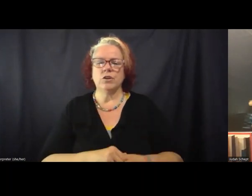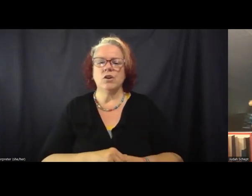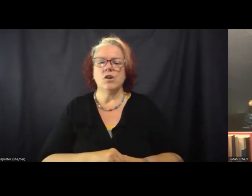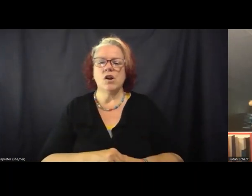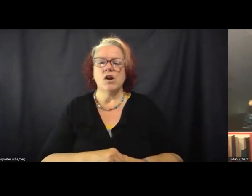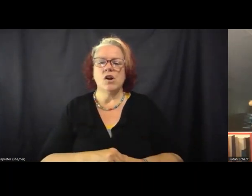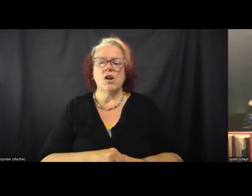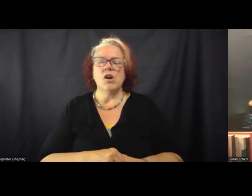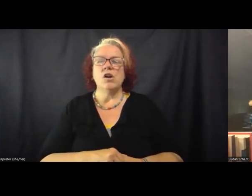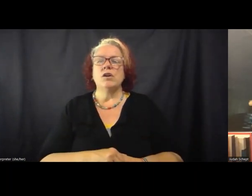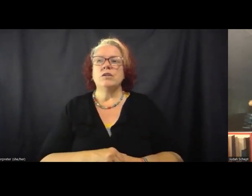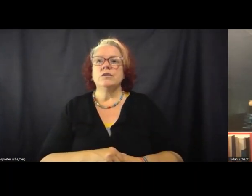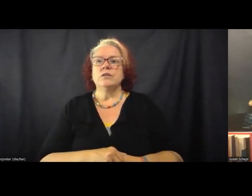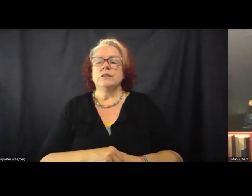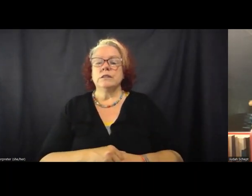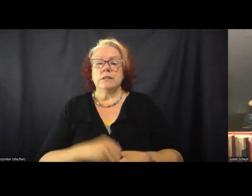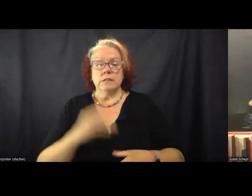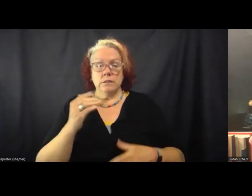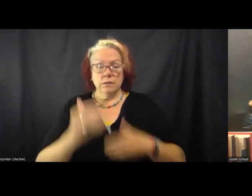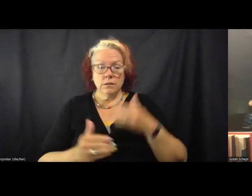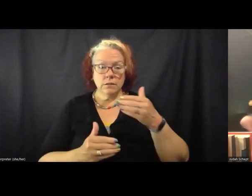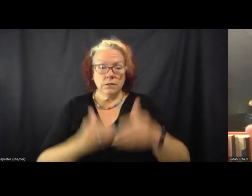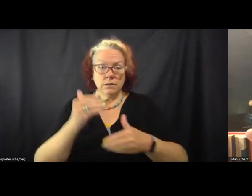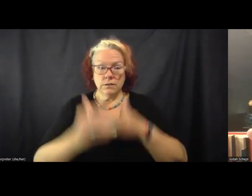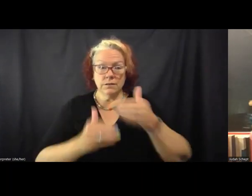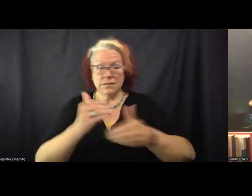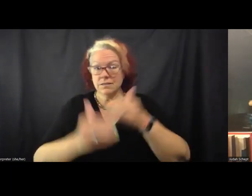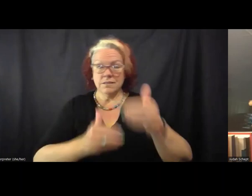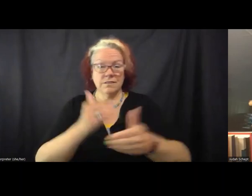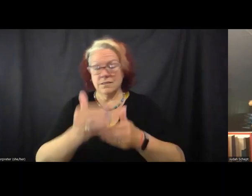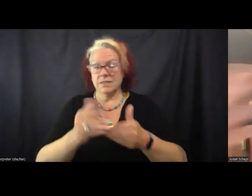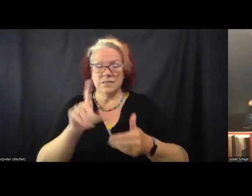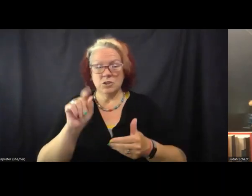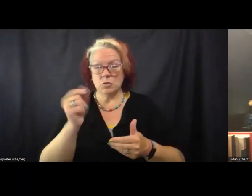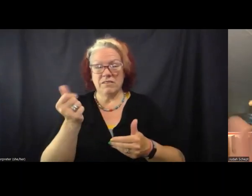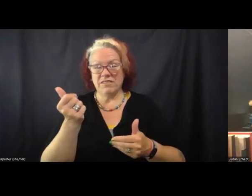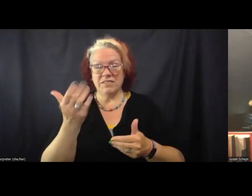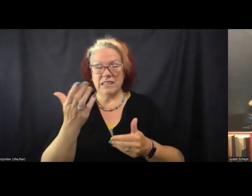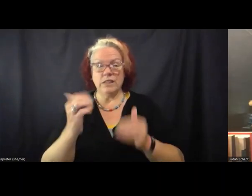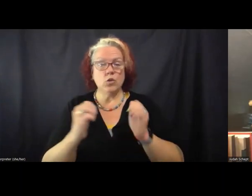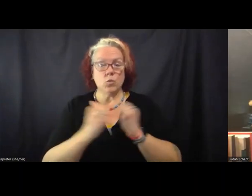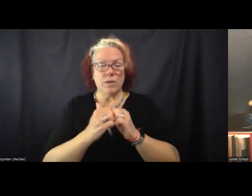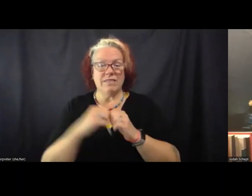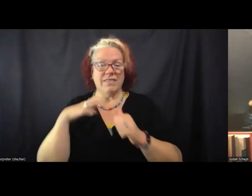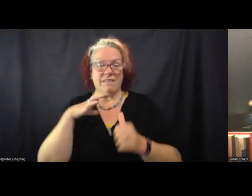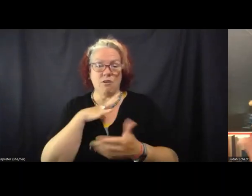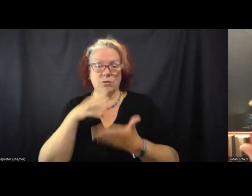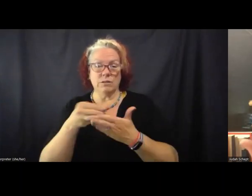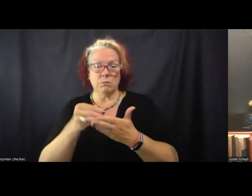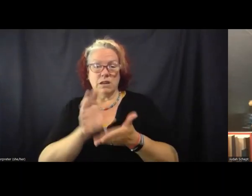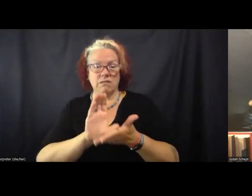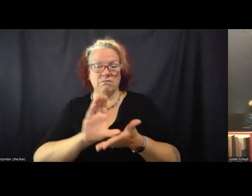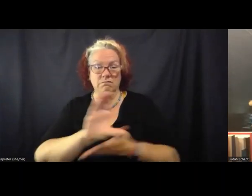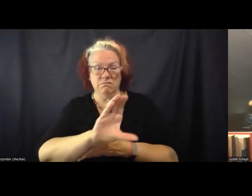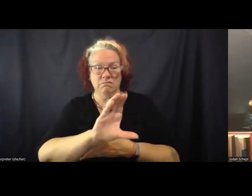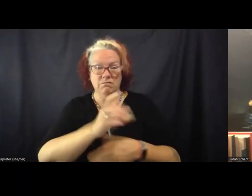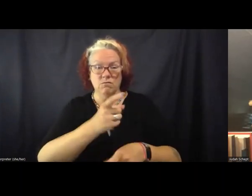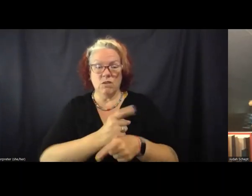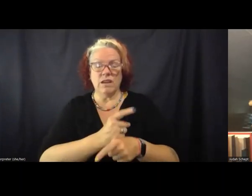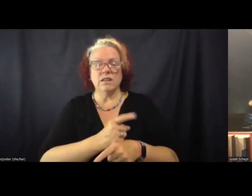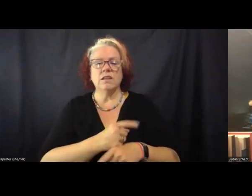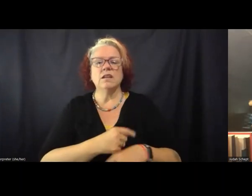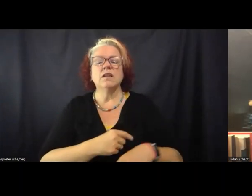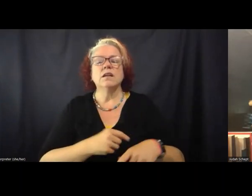As that process began to accelerate in about 2015, with that allocation, it was met with this